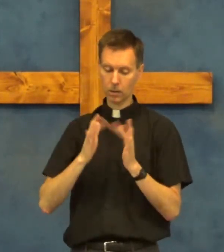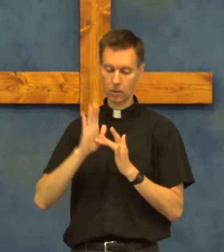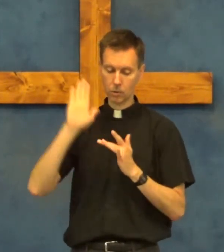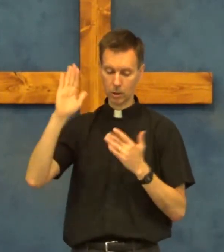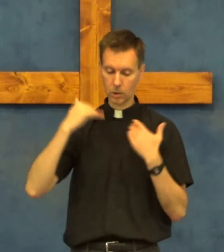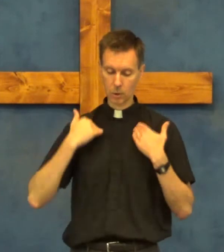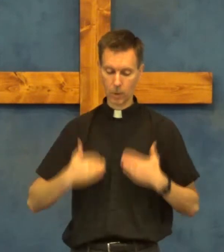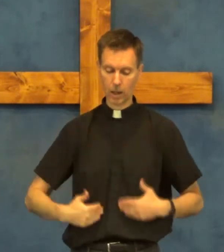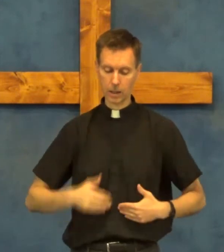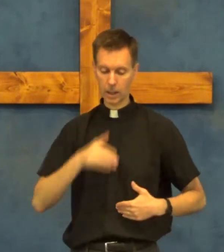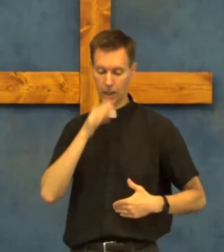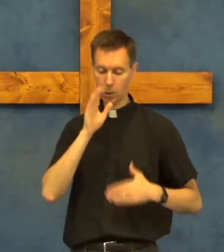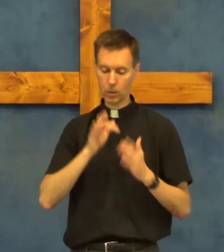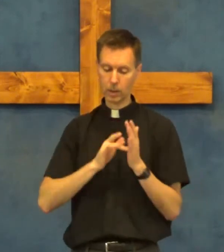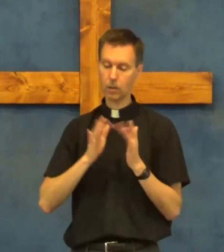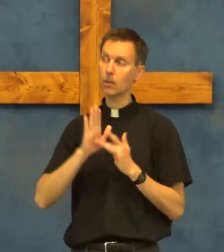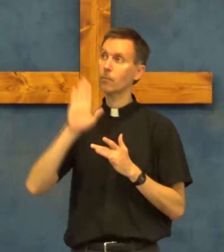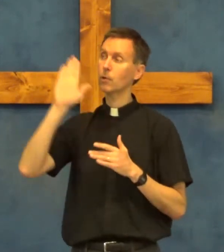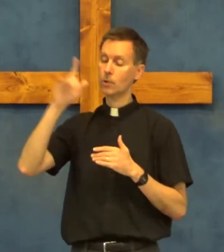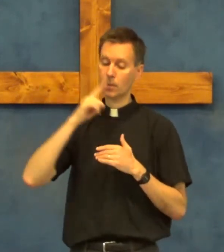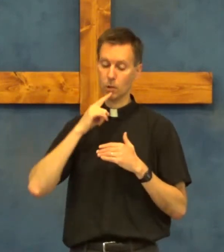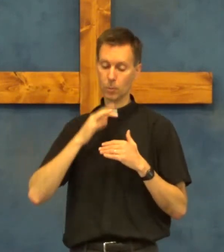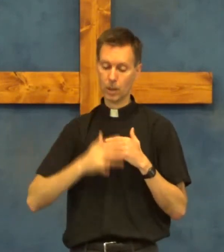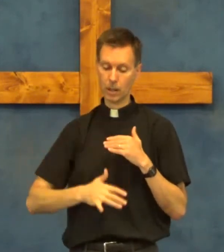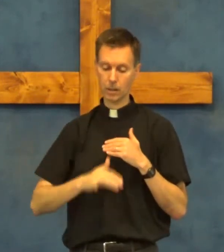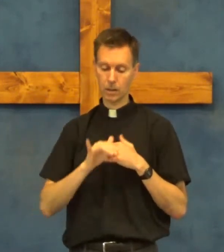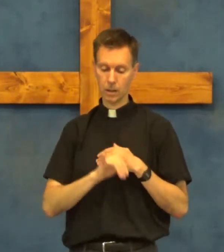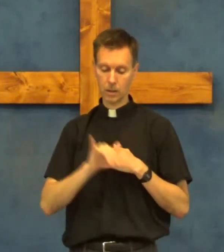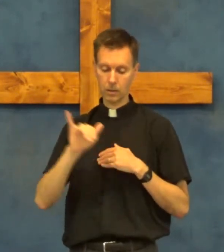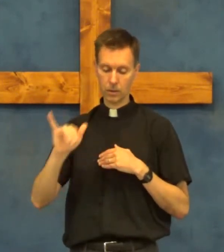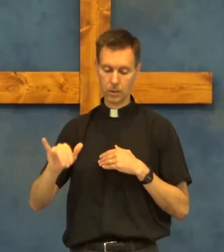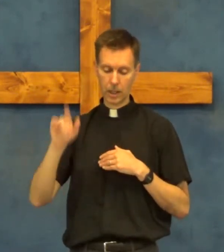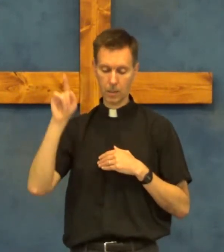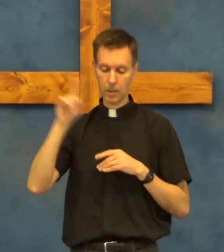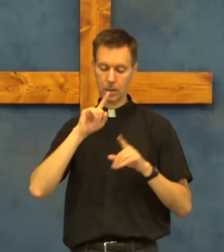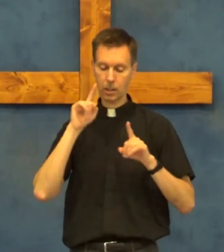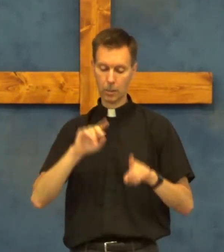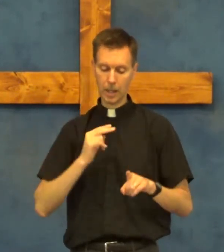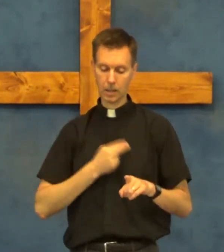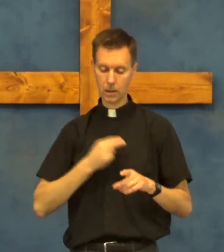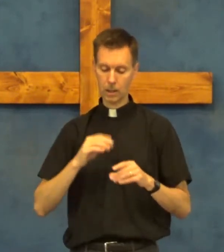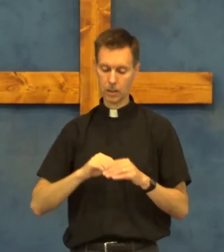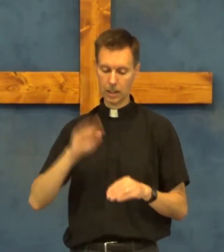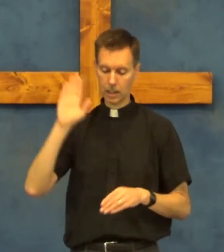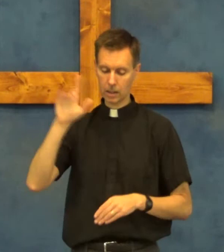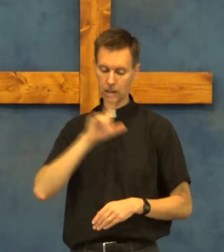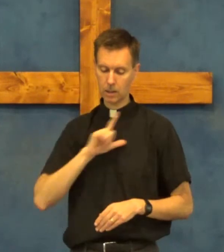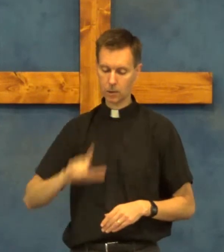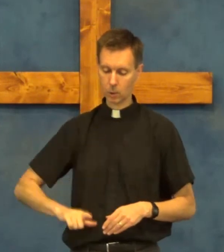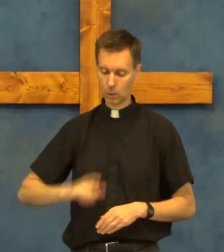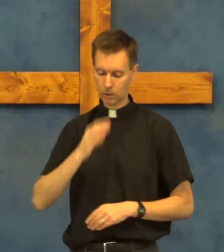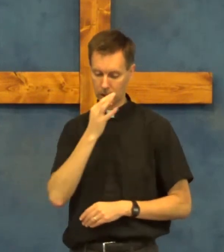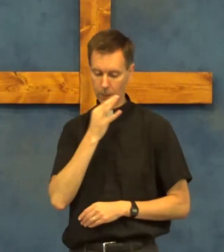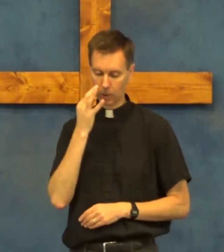Jesus body and drink Jesus blood the same as he commands us in his Lord's Supper